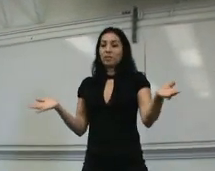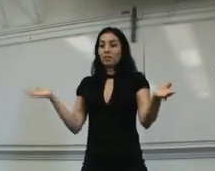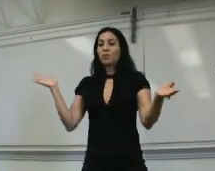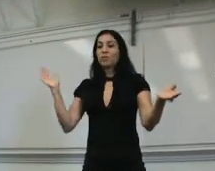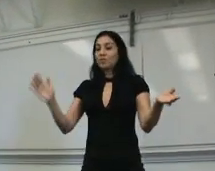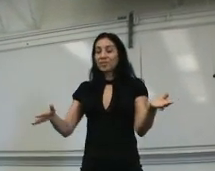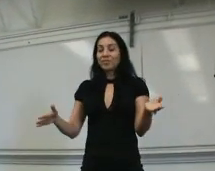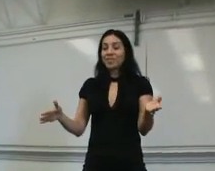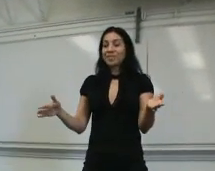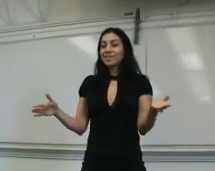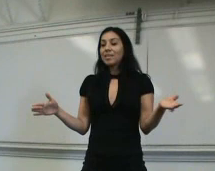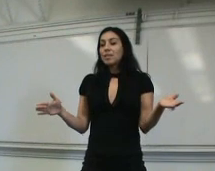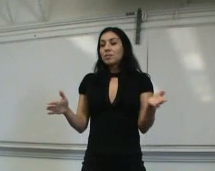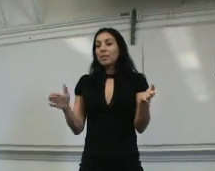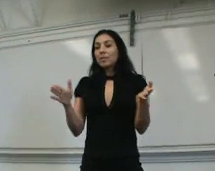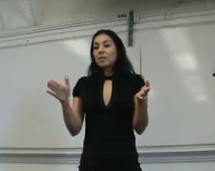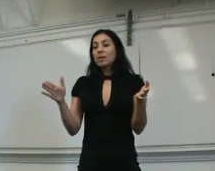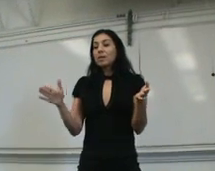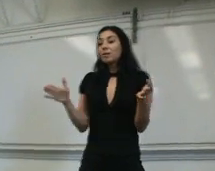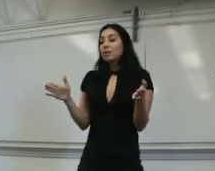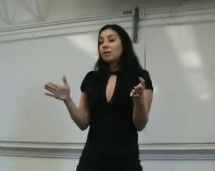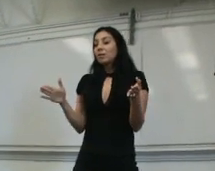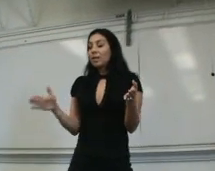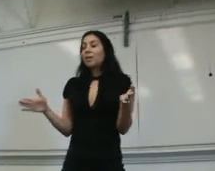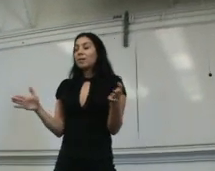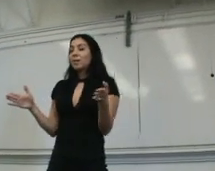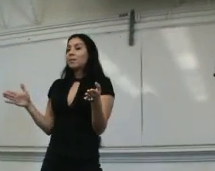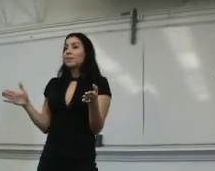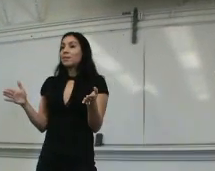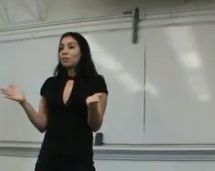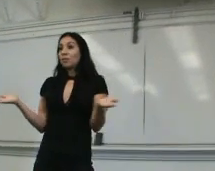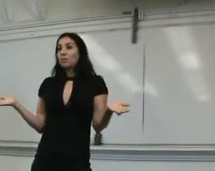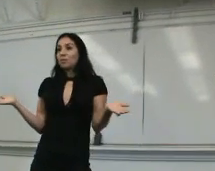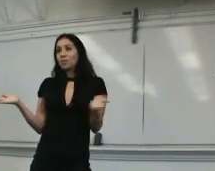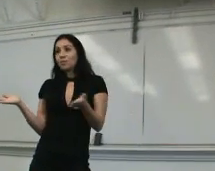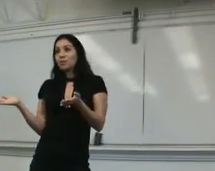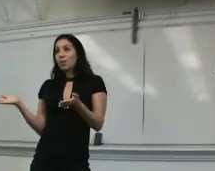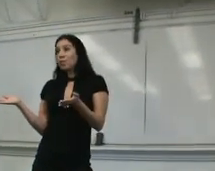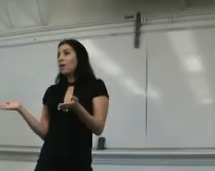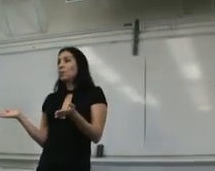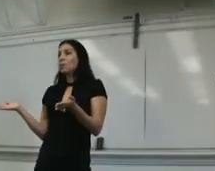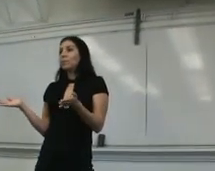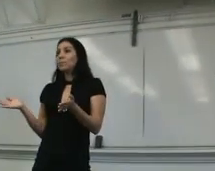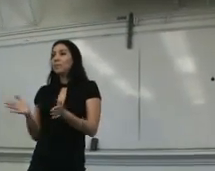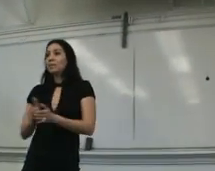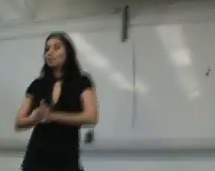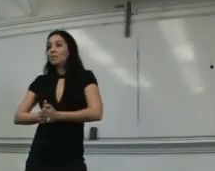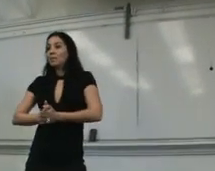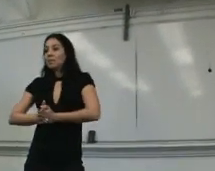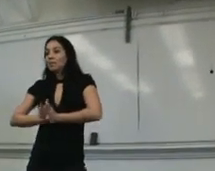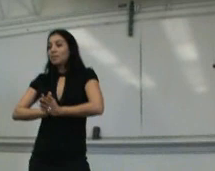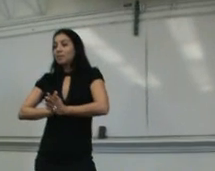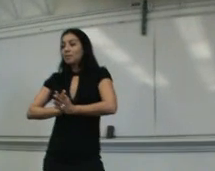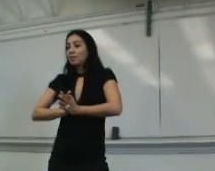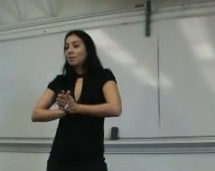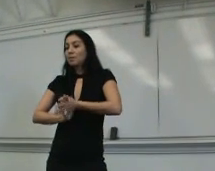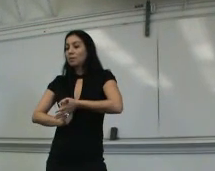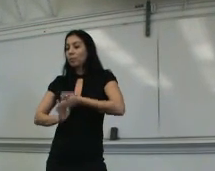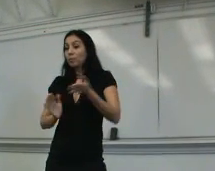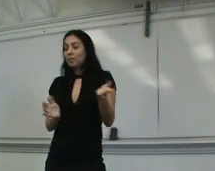drinks or three drinks. So, I'm, like, okay. Now, he didn't say no, you know, because I didn't want to be, like, a